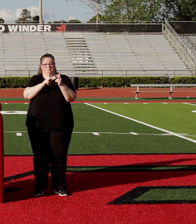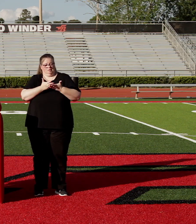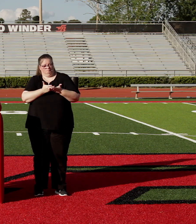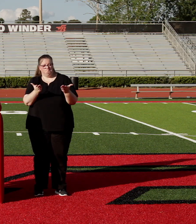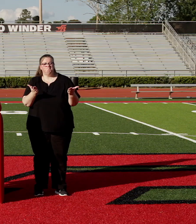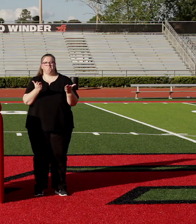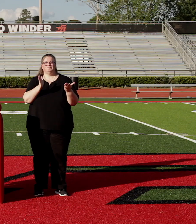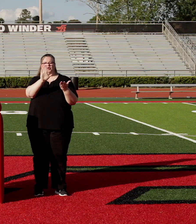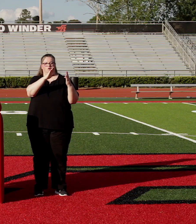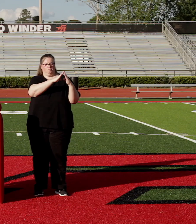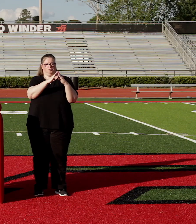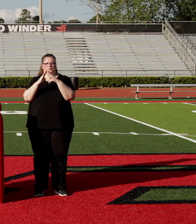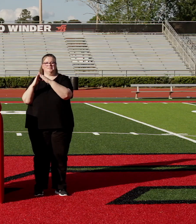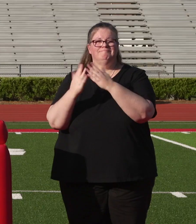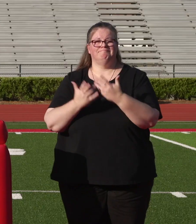your community.